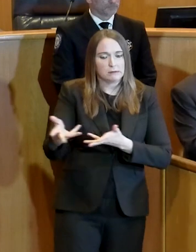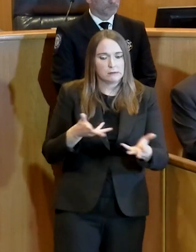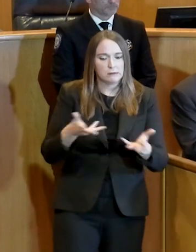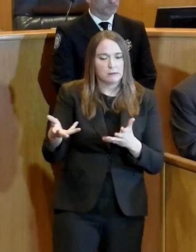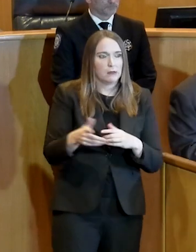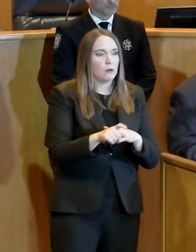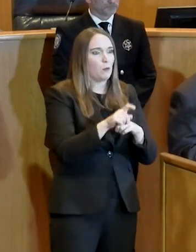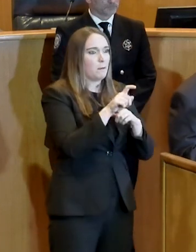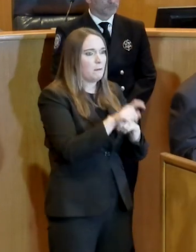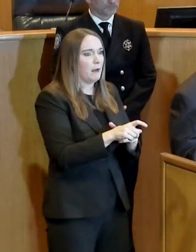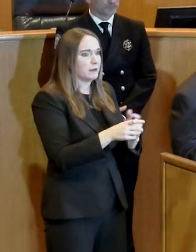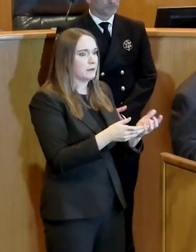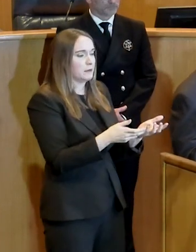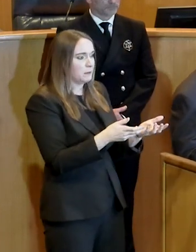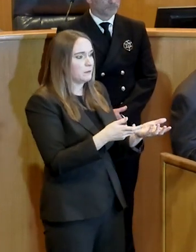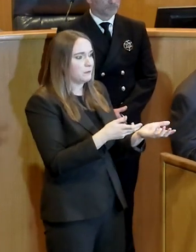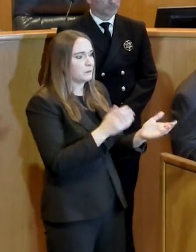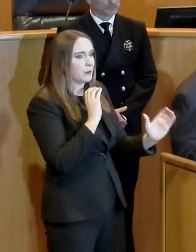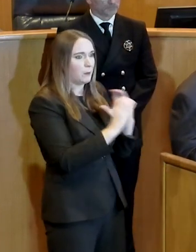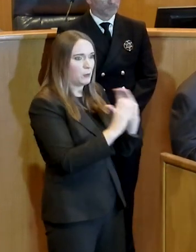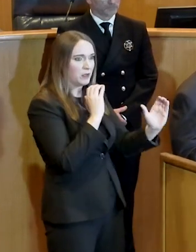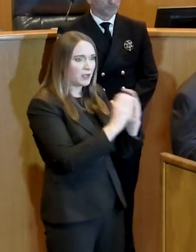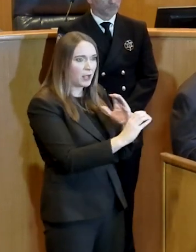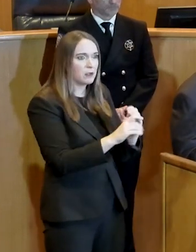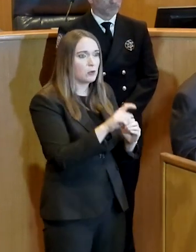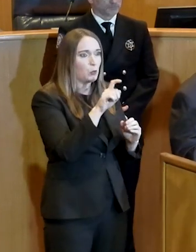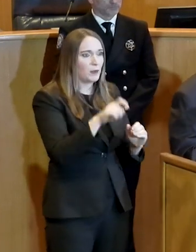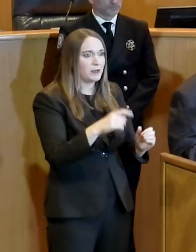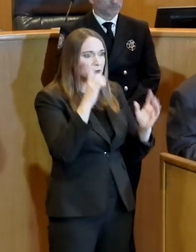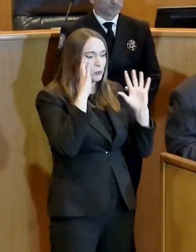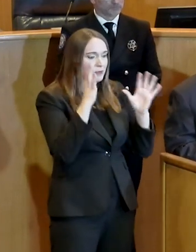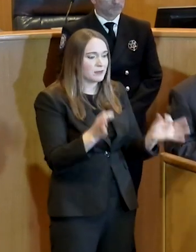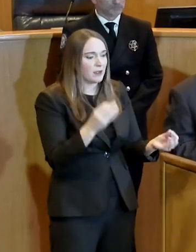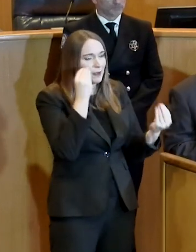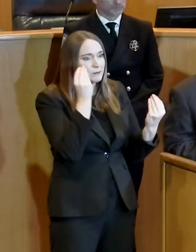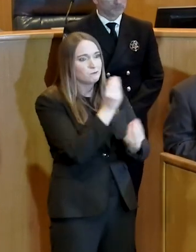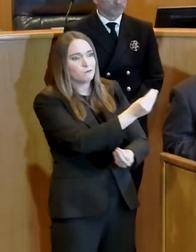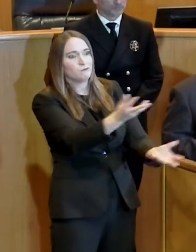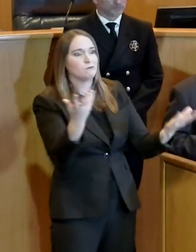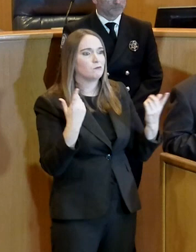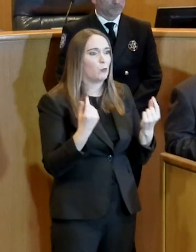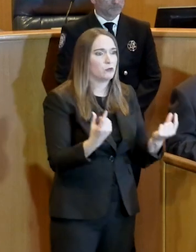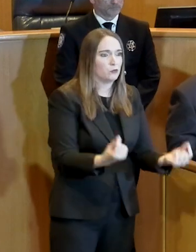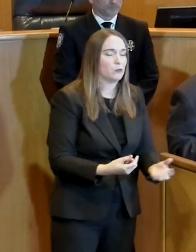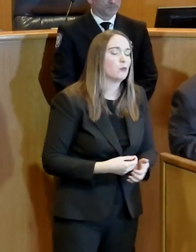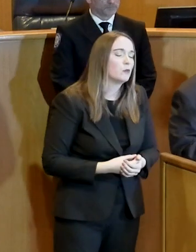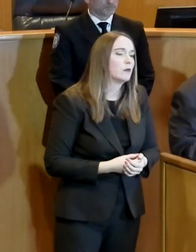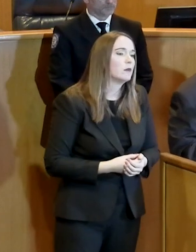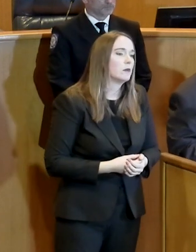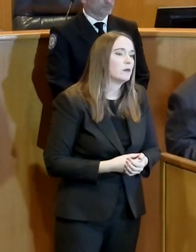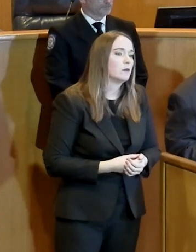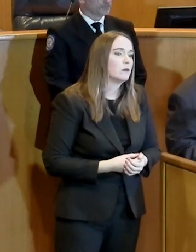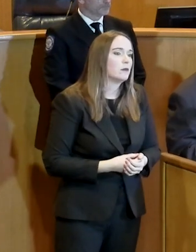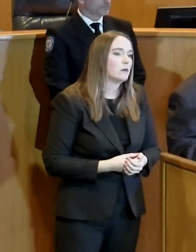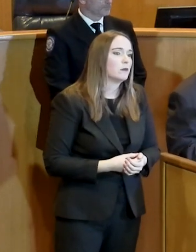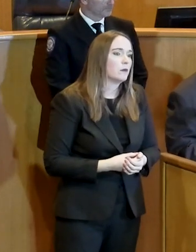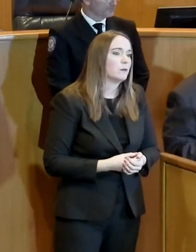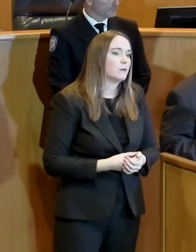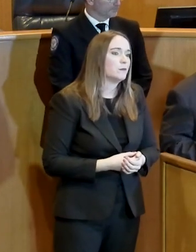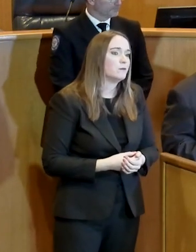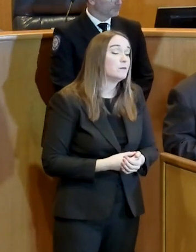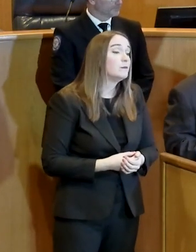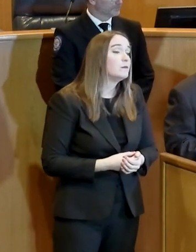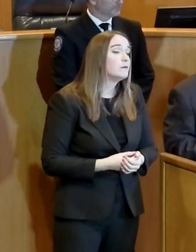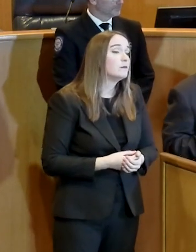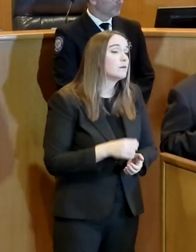before we issue what we may need to do or what we feel like we need to do. And I think at that point in time, then, again,